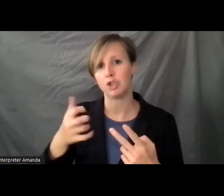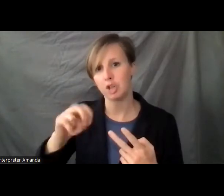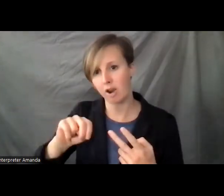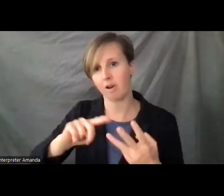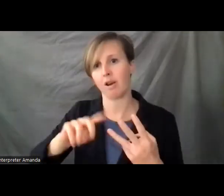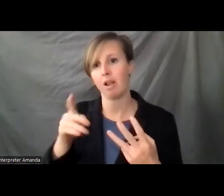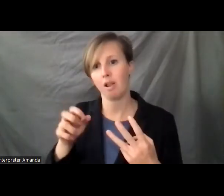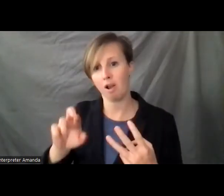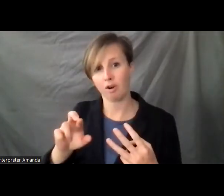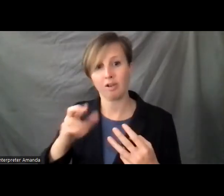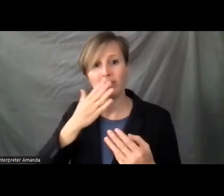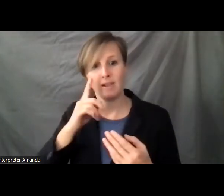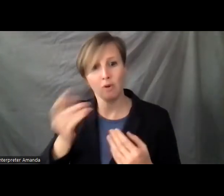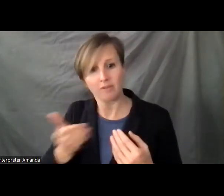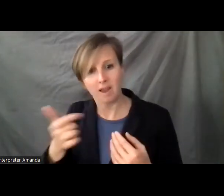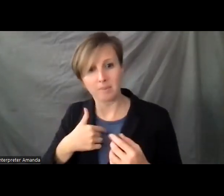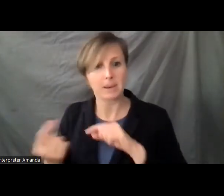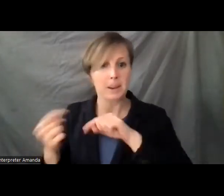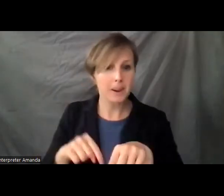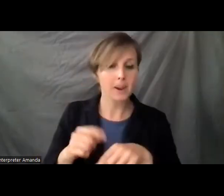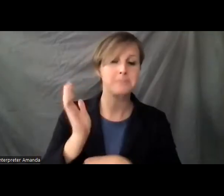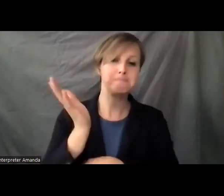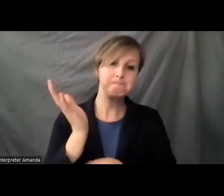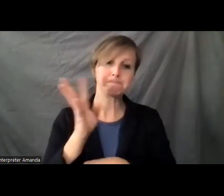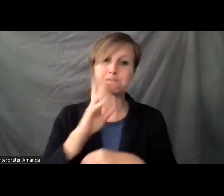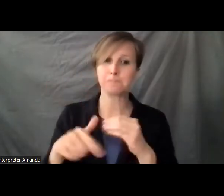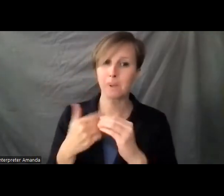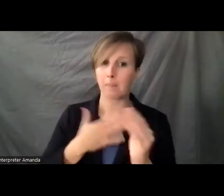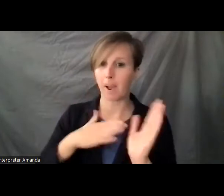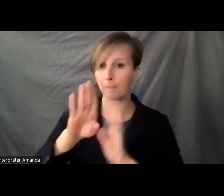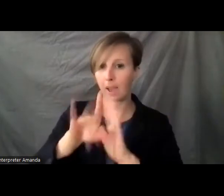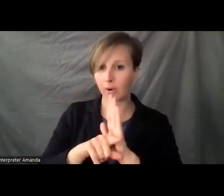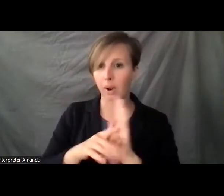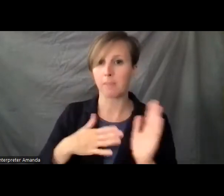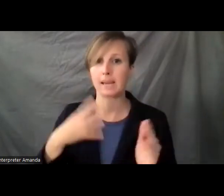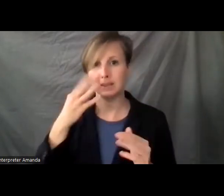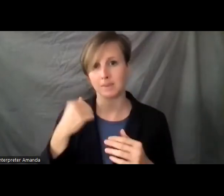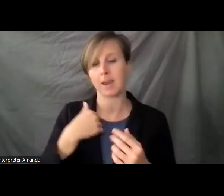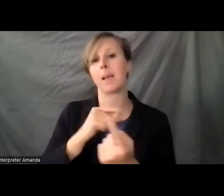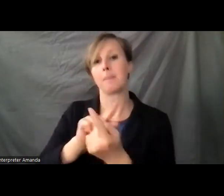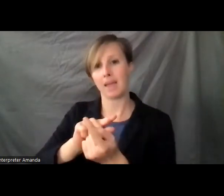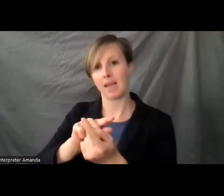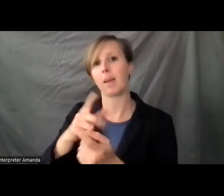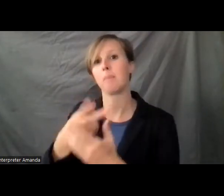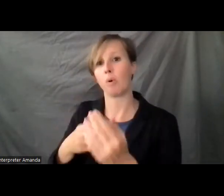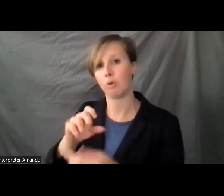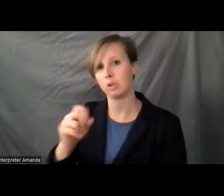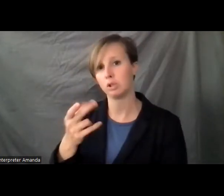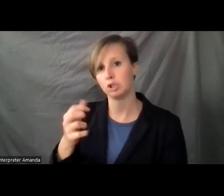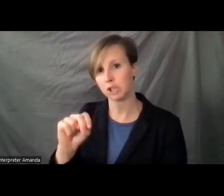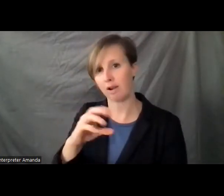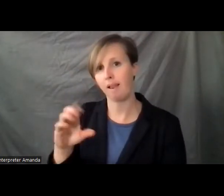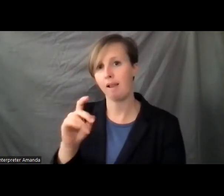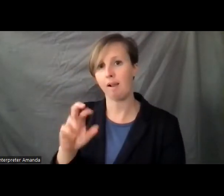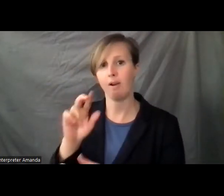to be here and introduce myself and speak with you about my background and experience. I enjoyed meeting Sharon and Connor at the great event last